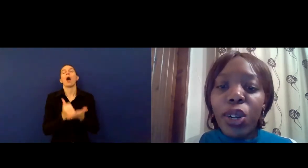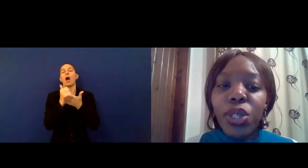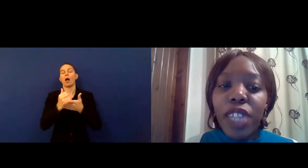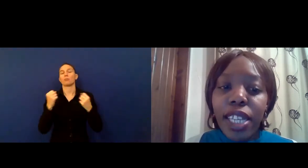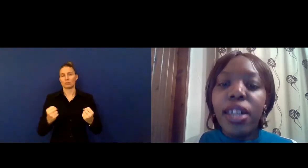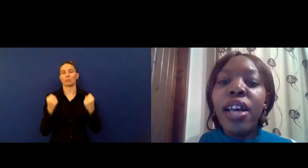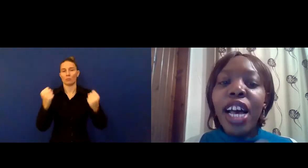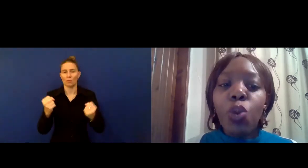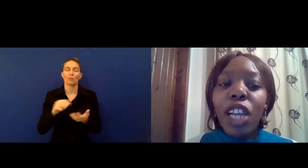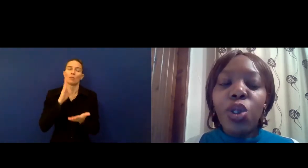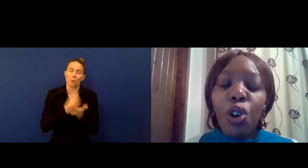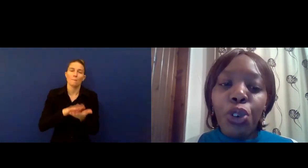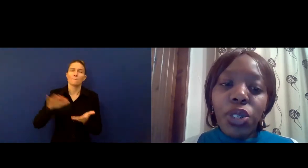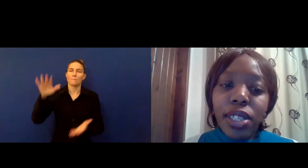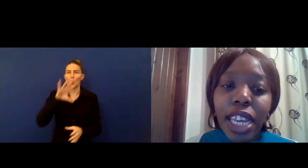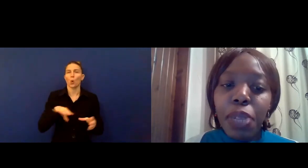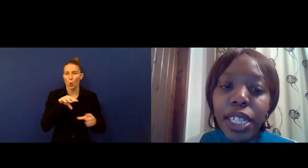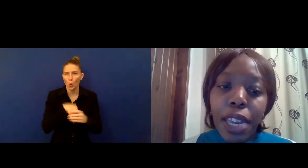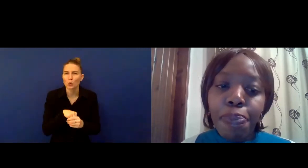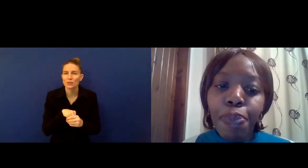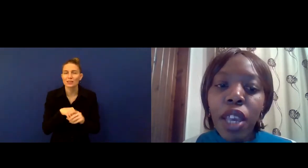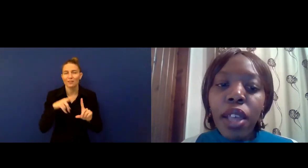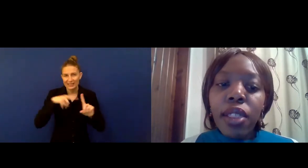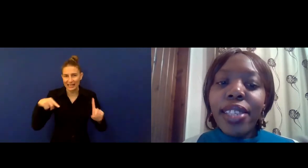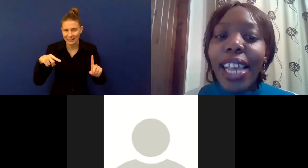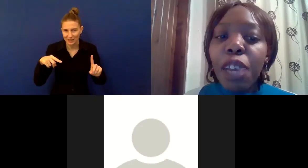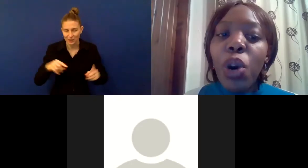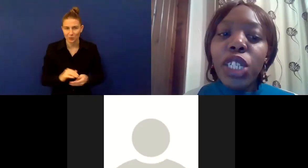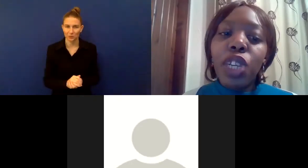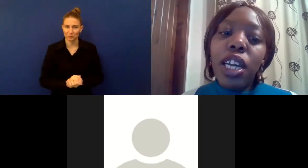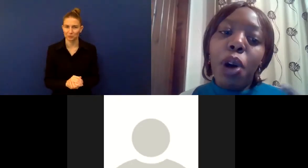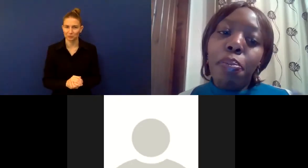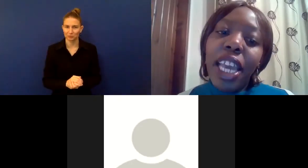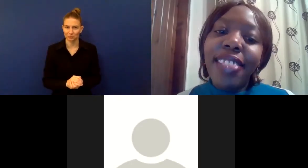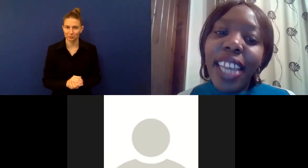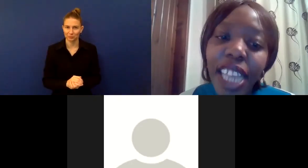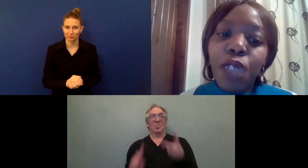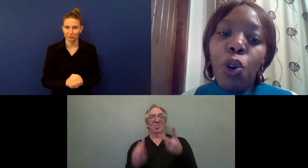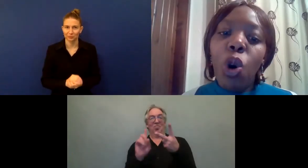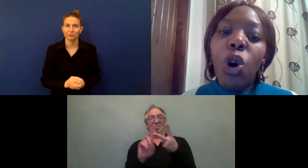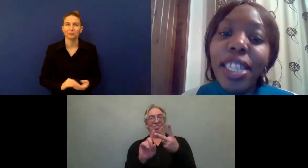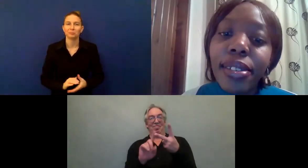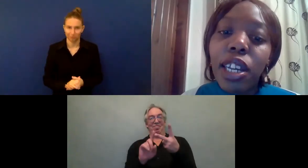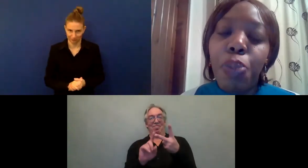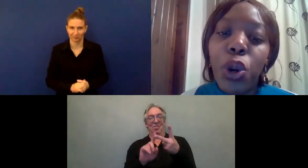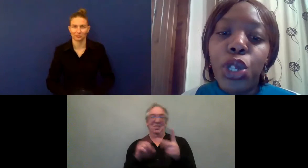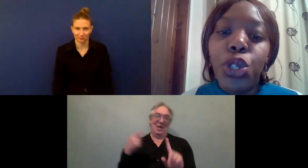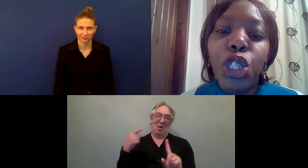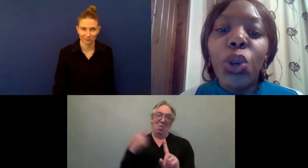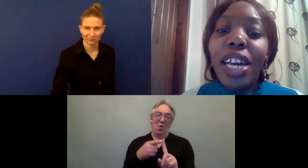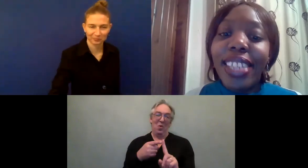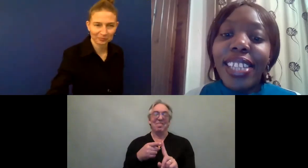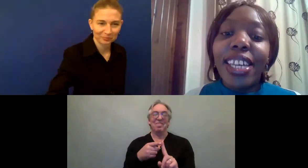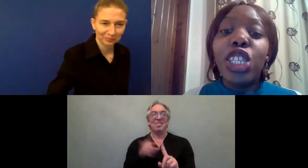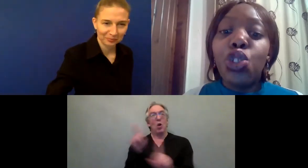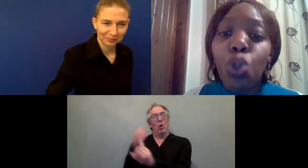of more inclusive data, as well as overall sustainability. Then the second point is really about making the case for more holistic approaches to